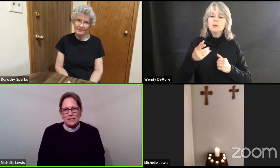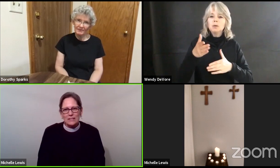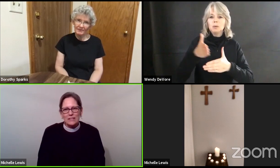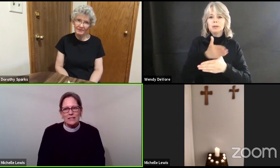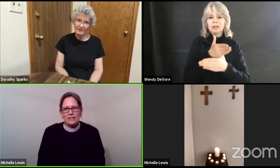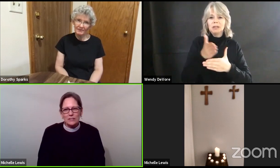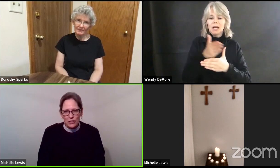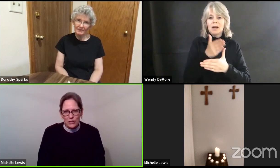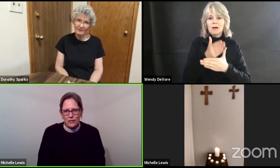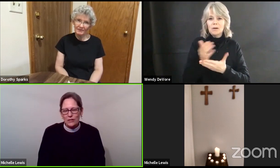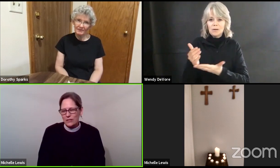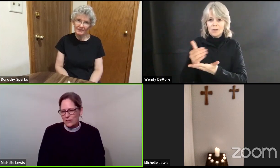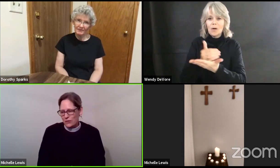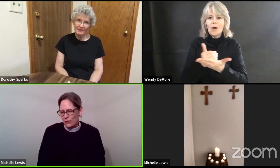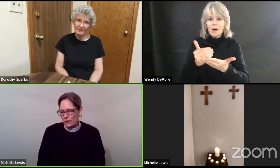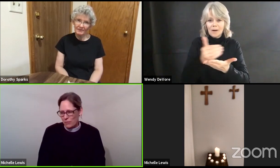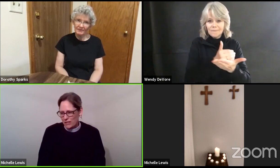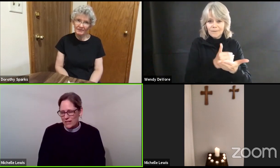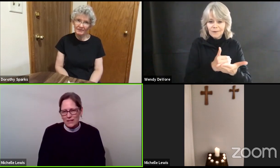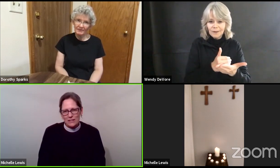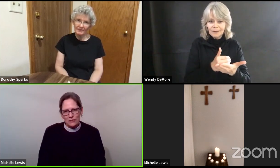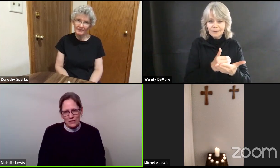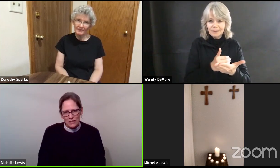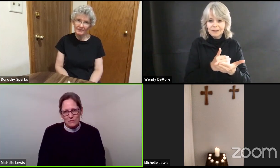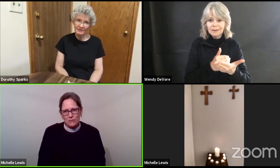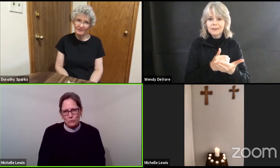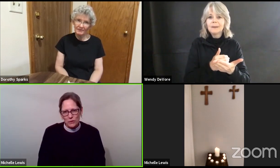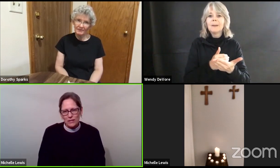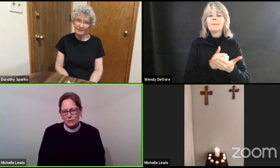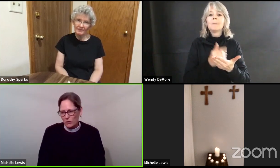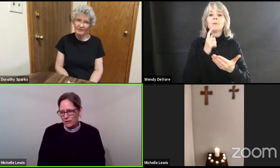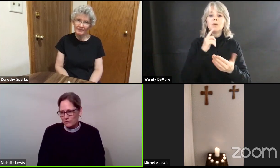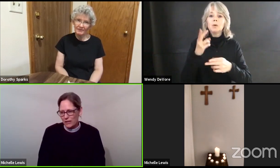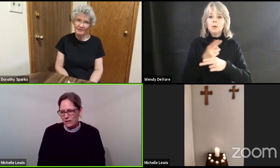to share your money and your gifts with Bread of Life.